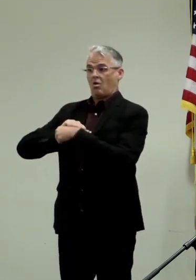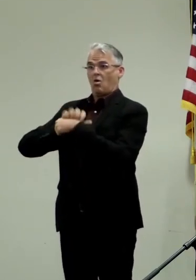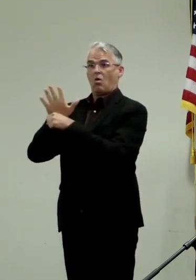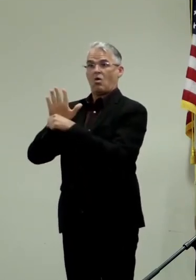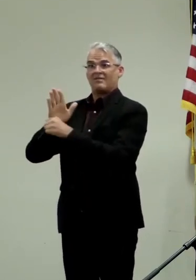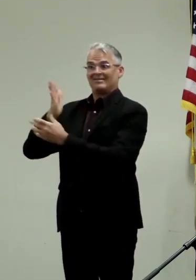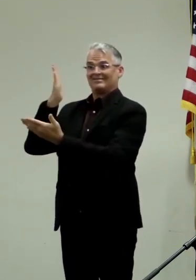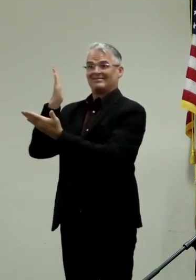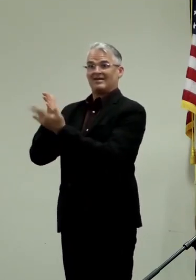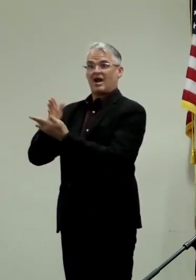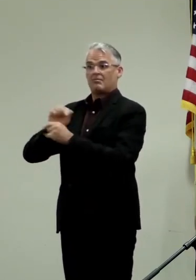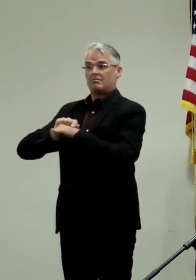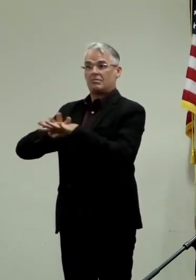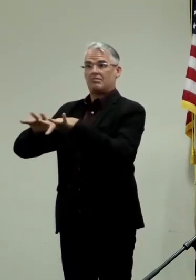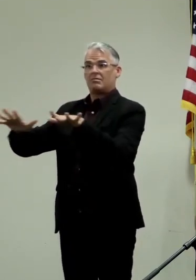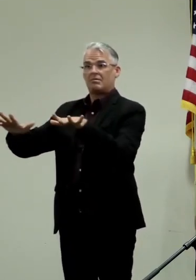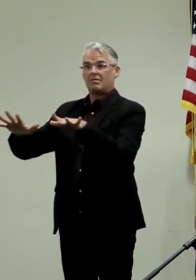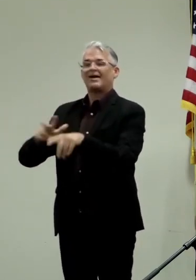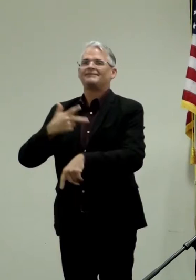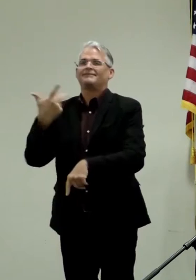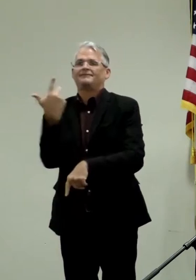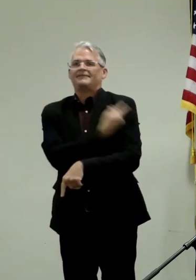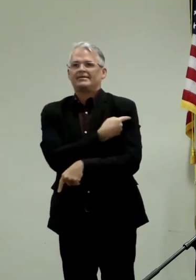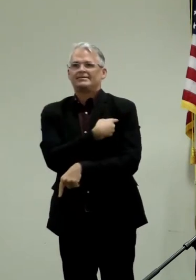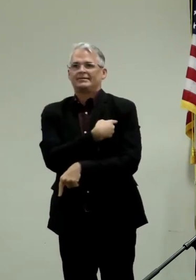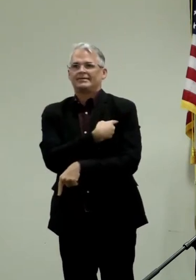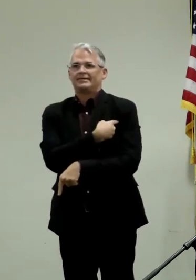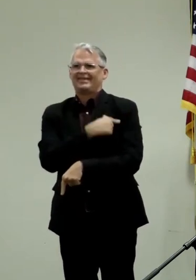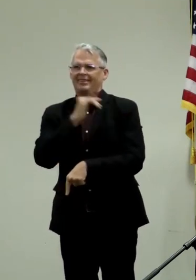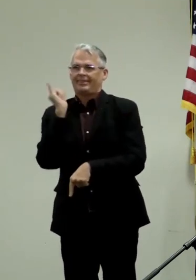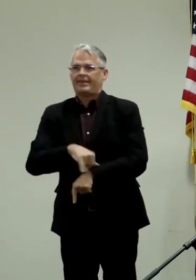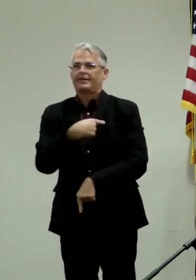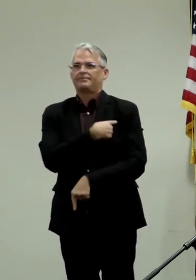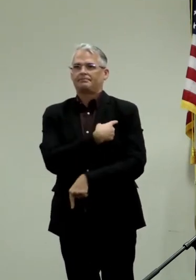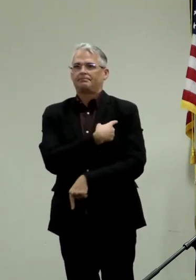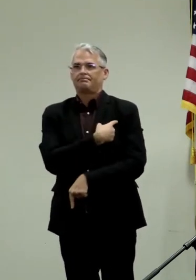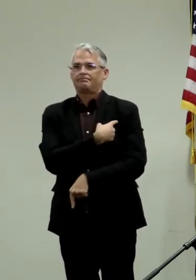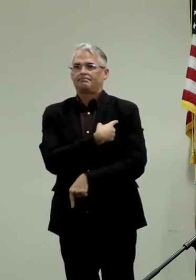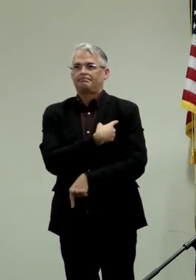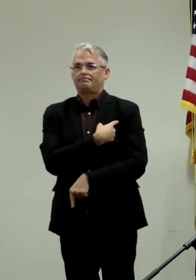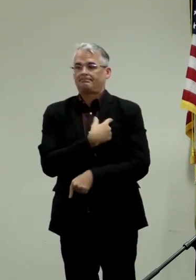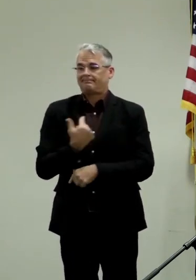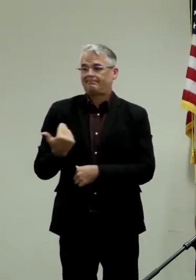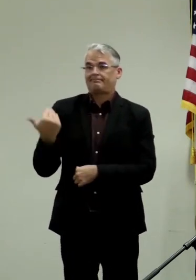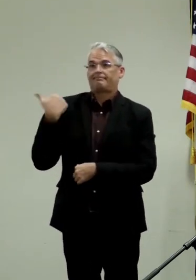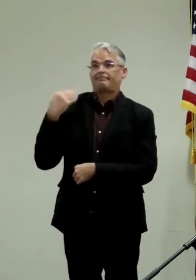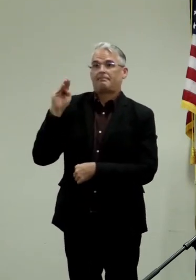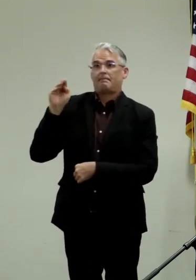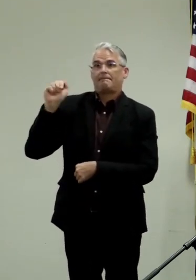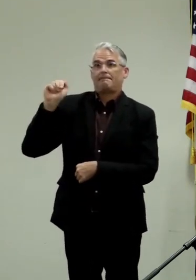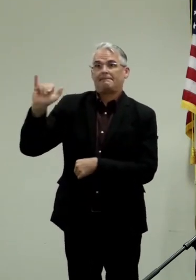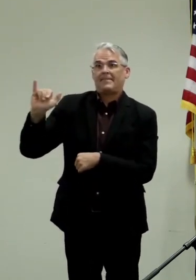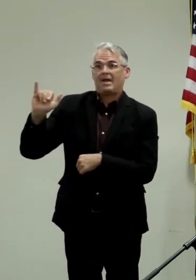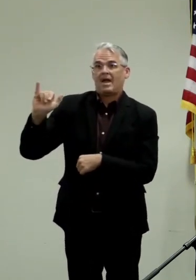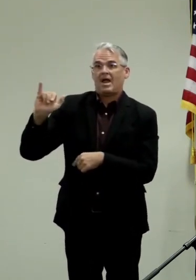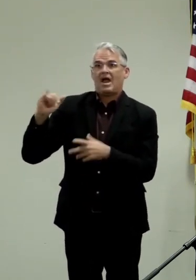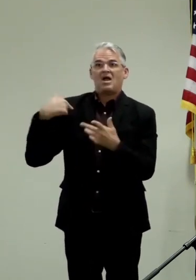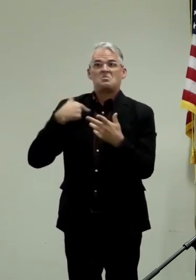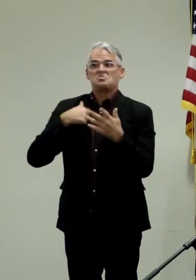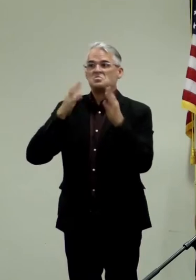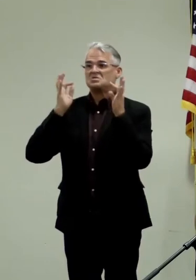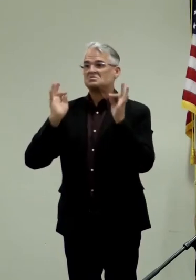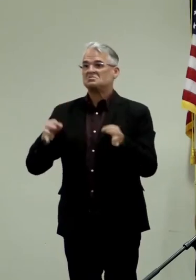are the way out of the pandemic. When we rolled back our mask mandate in May, Delta was less than 1%,